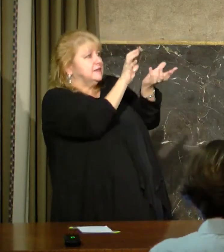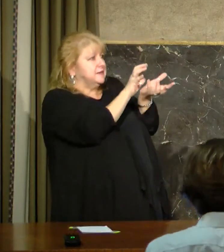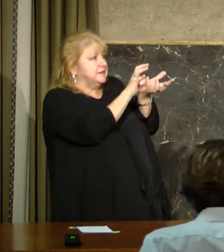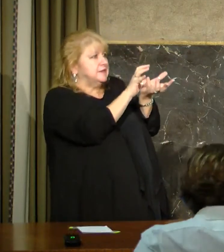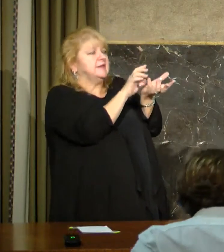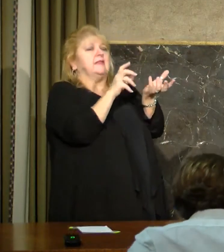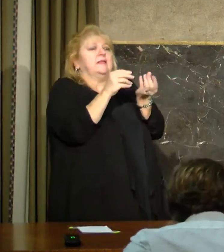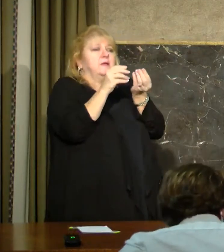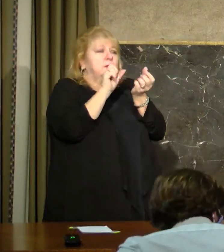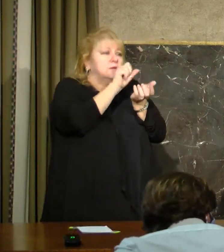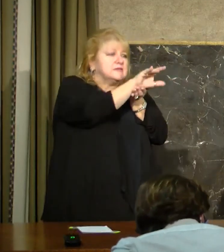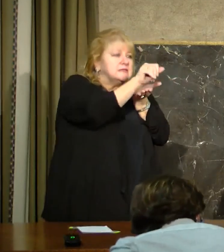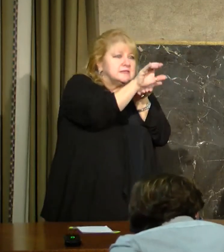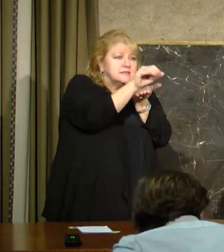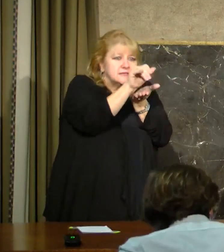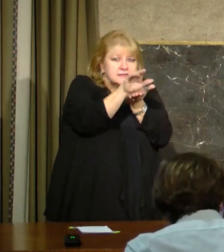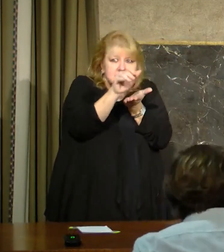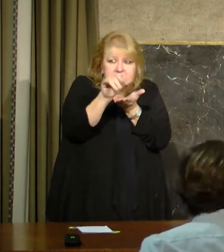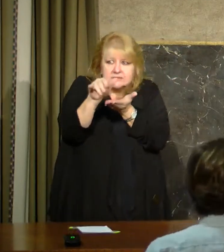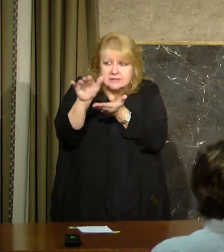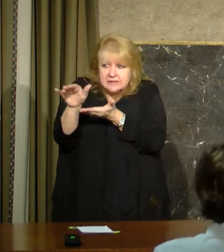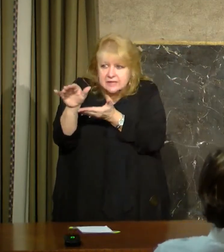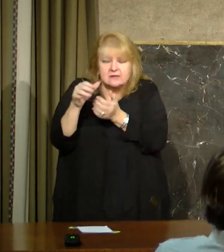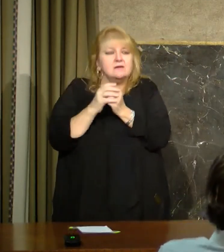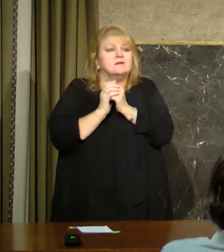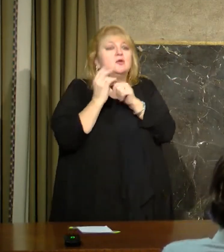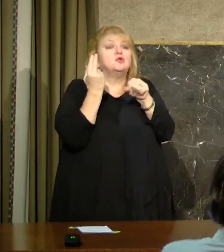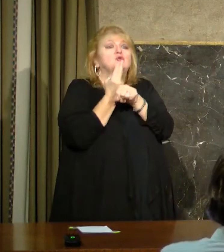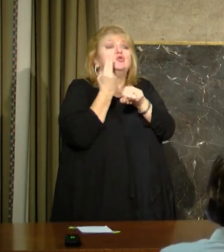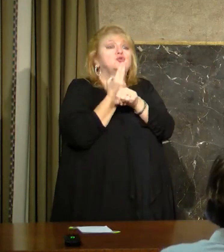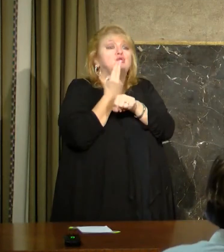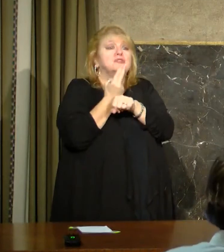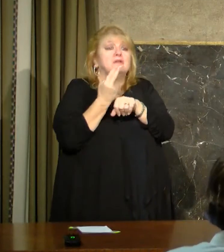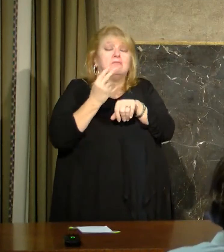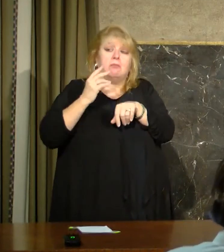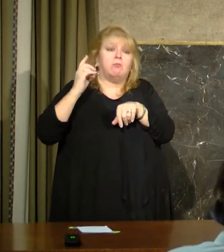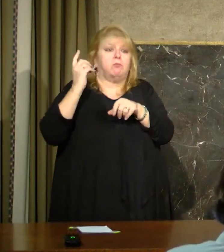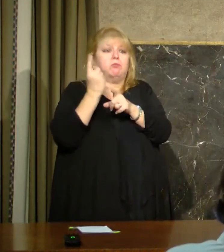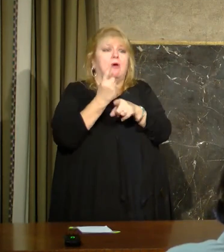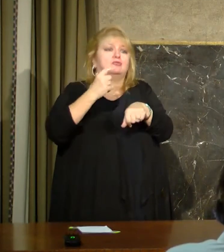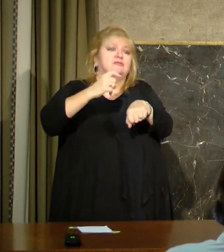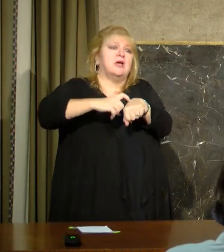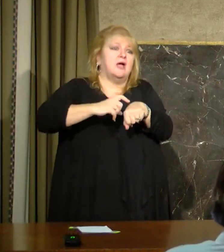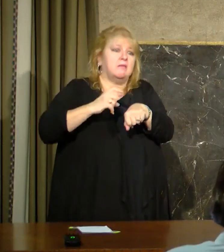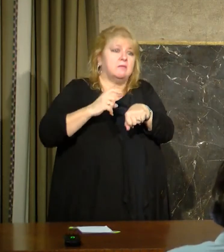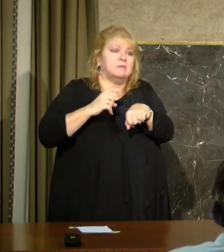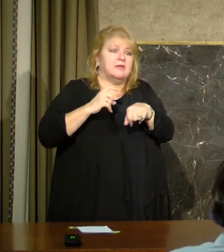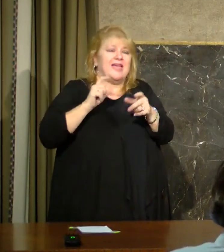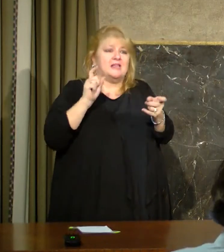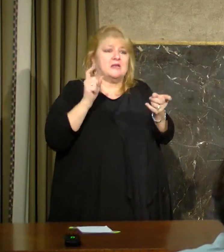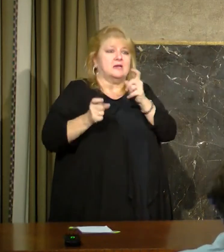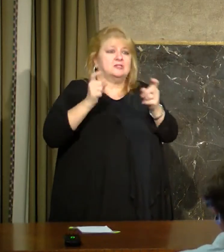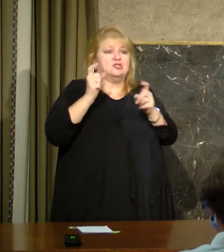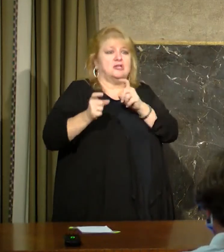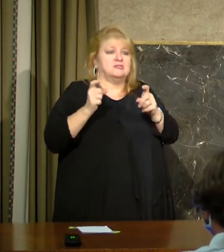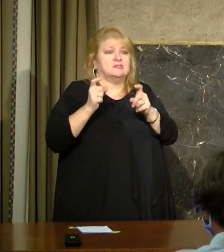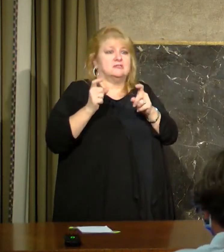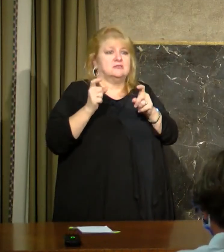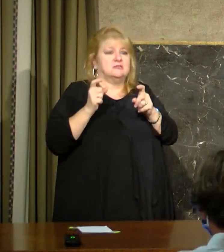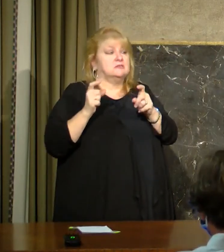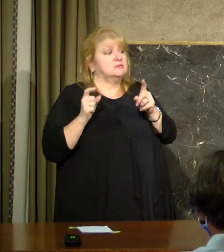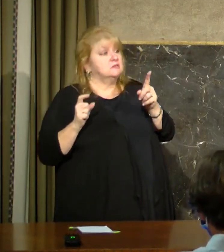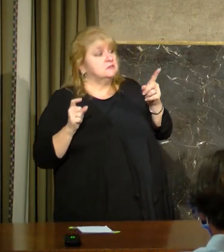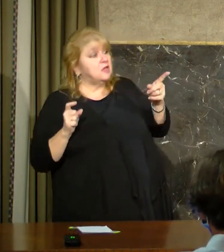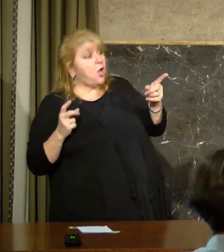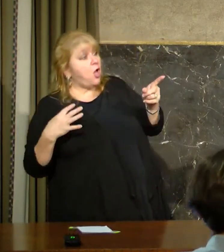them in a timely fashion, and sort of being able to adjust on the fly as needed. Is that something that is under consideration?